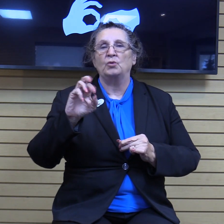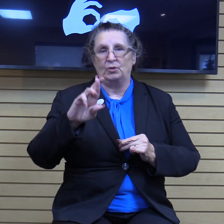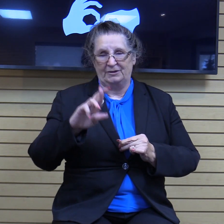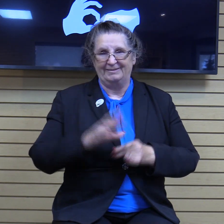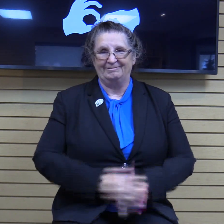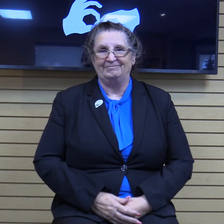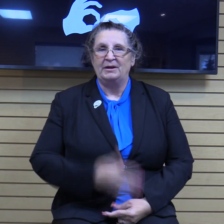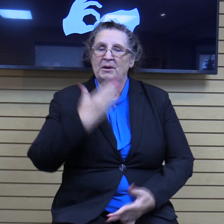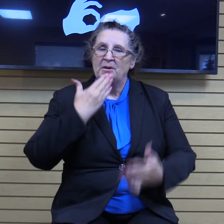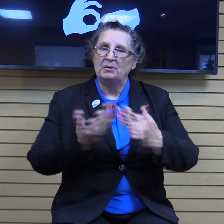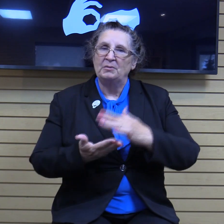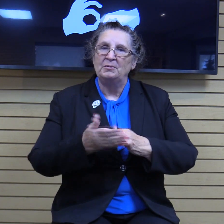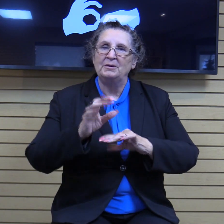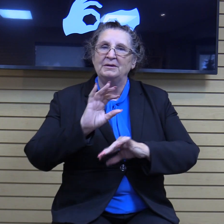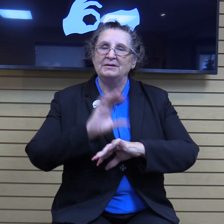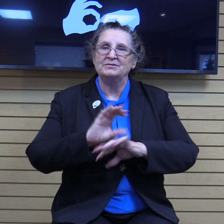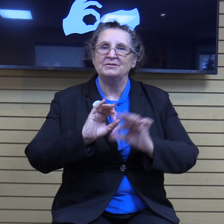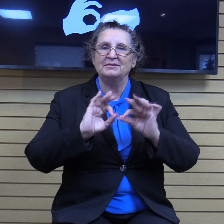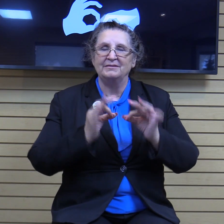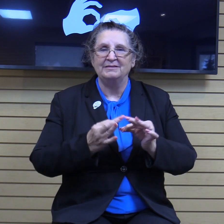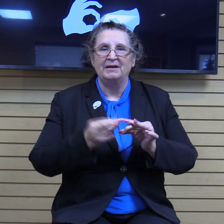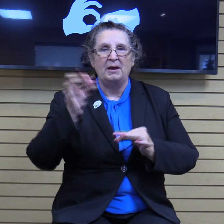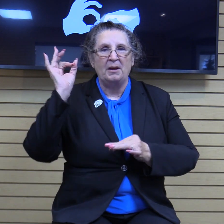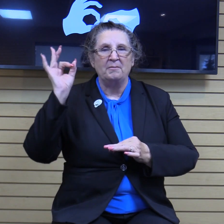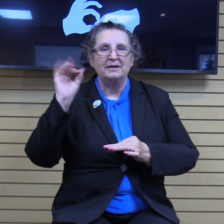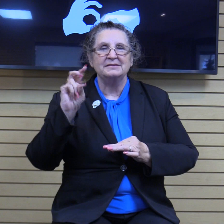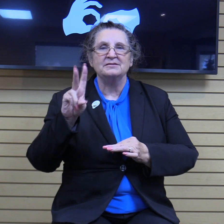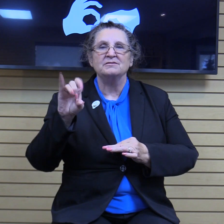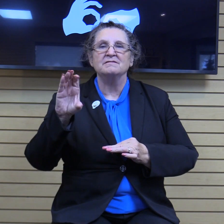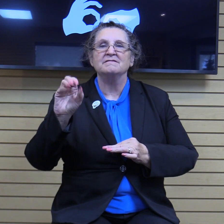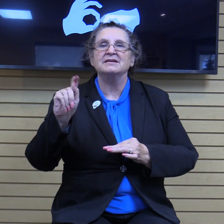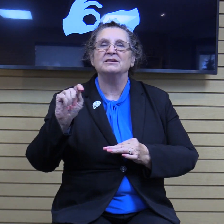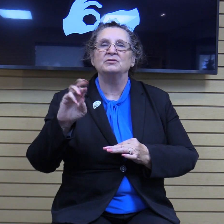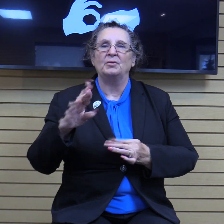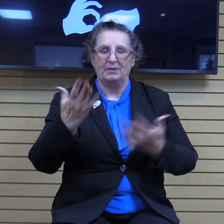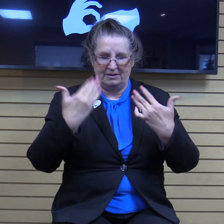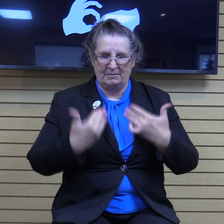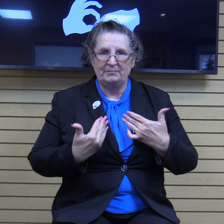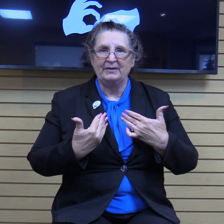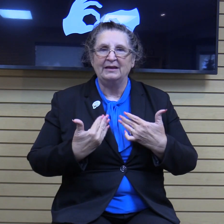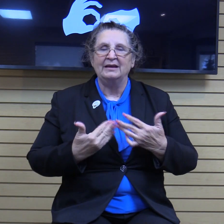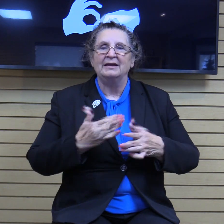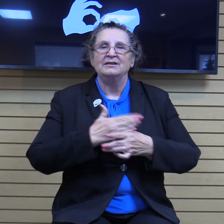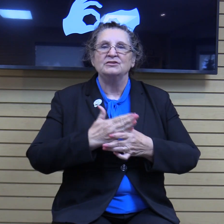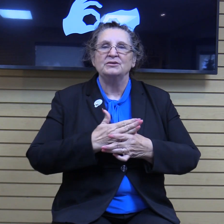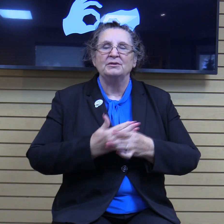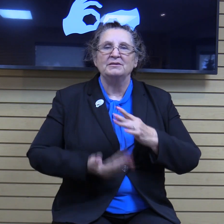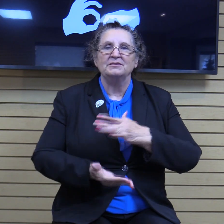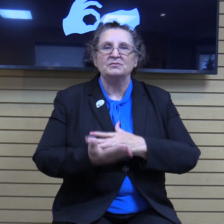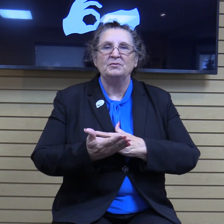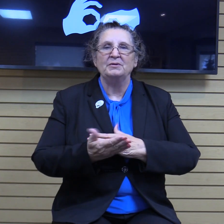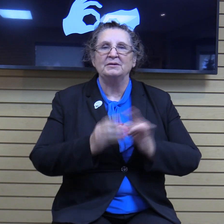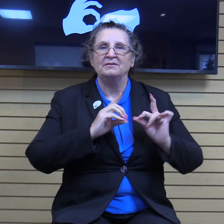Good morning, church family. It's Pastor Victor here sharing this morning's devotion from our heart to your home.